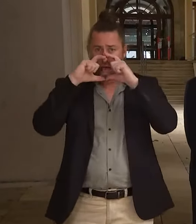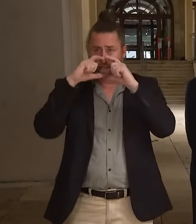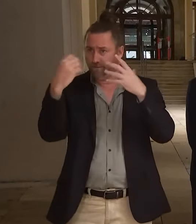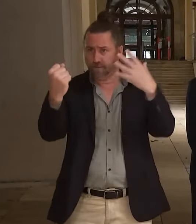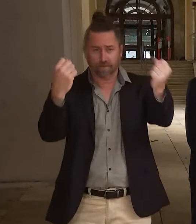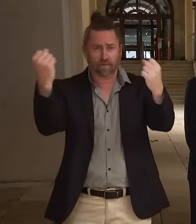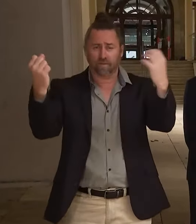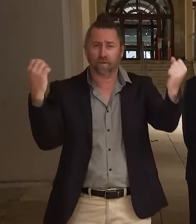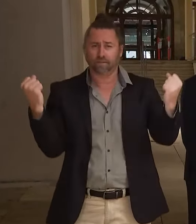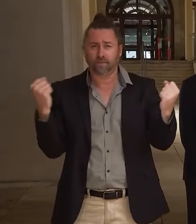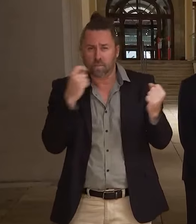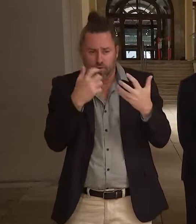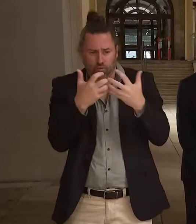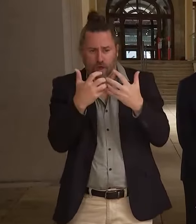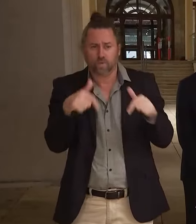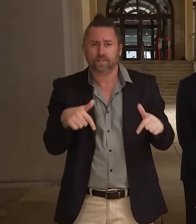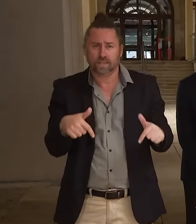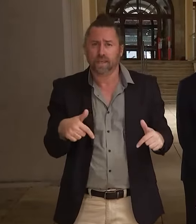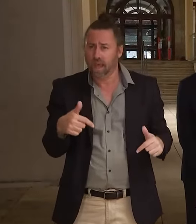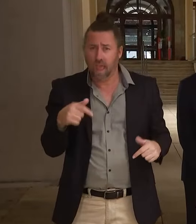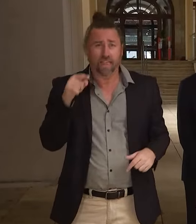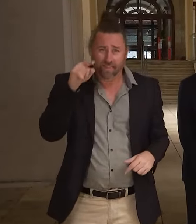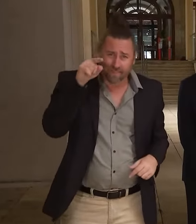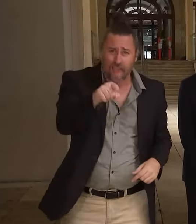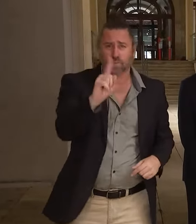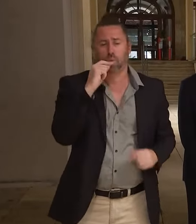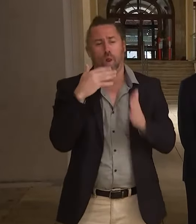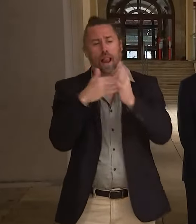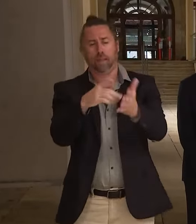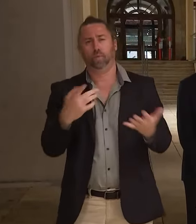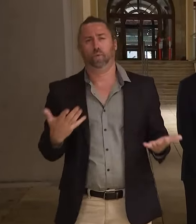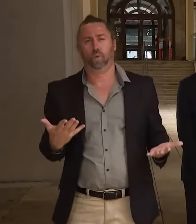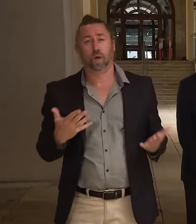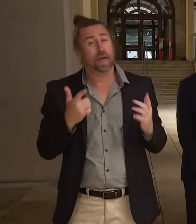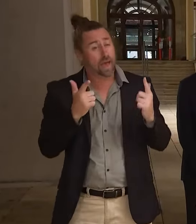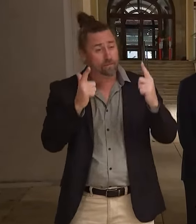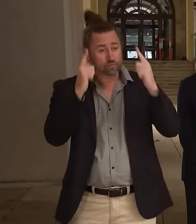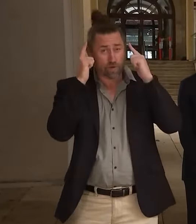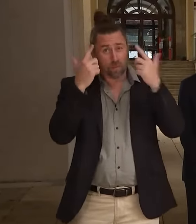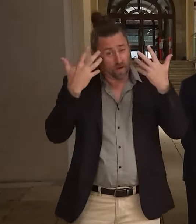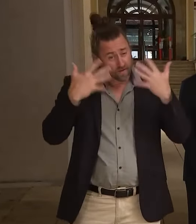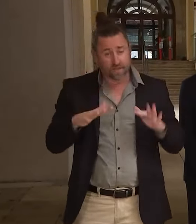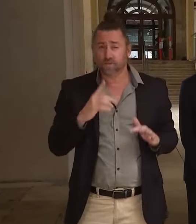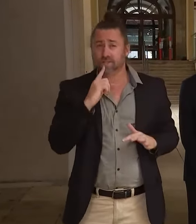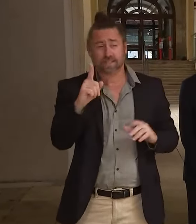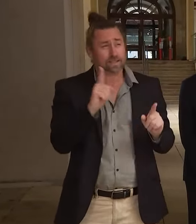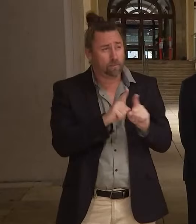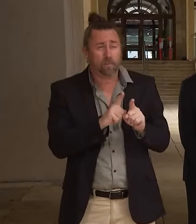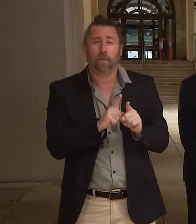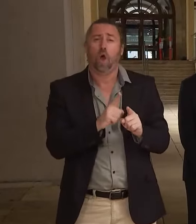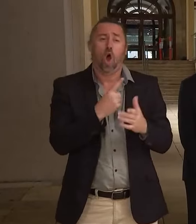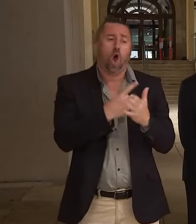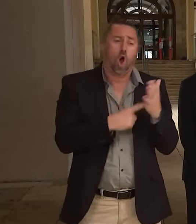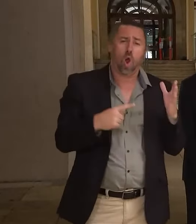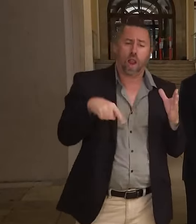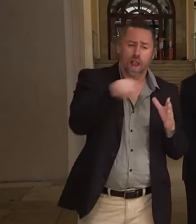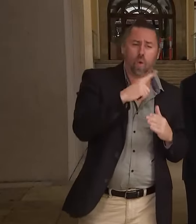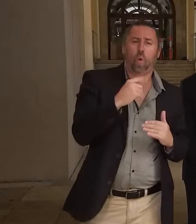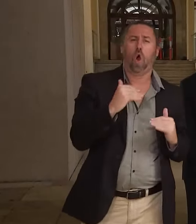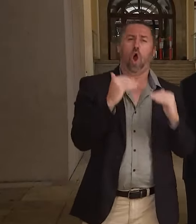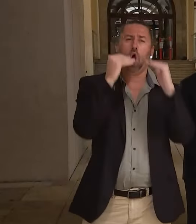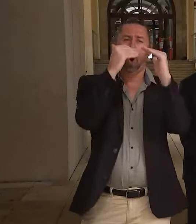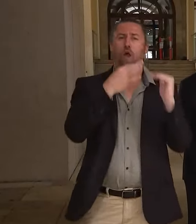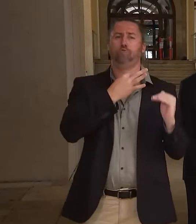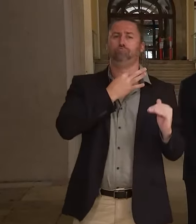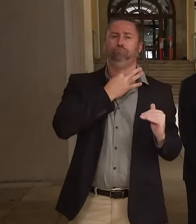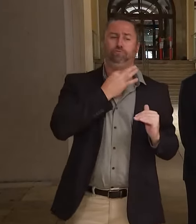All these measures make a difference. We know they make a difference. And the Premier has said it is the most vulnerable in the community that